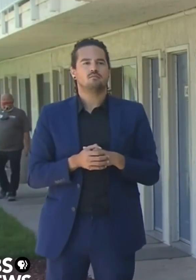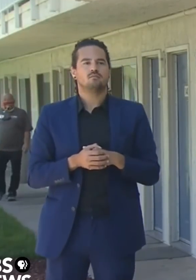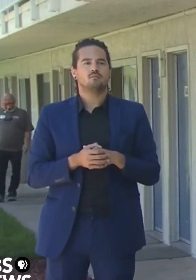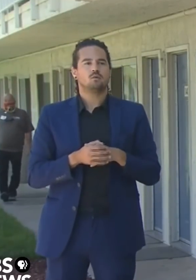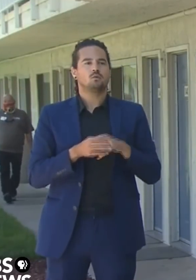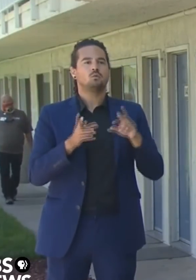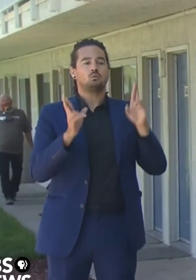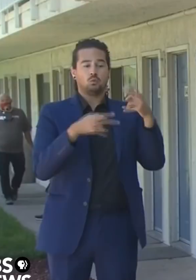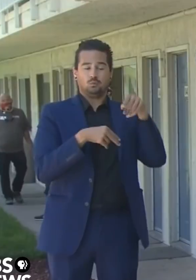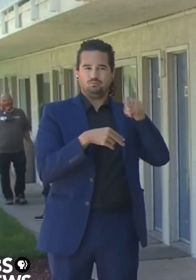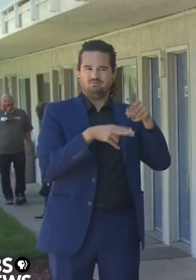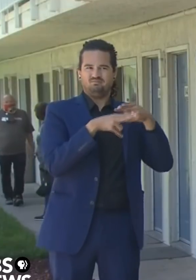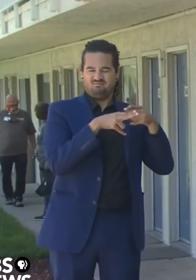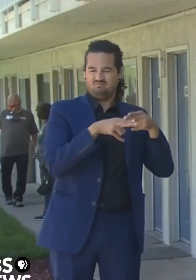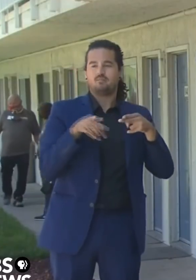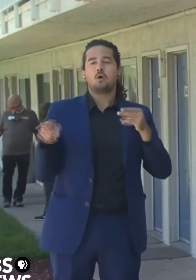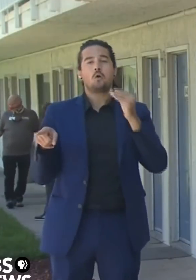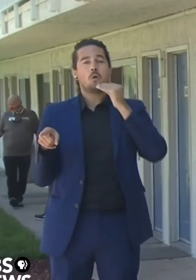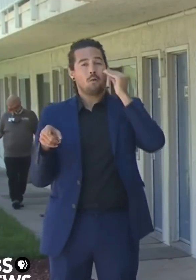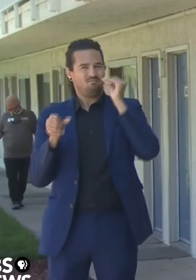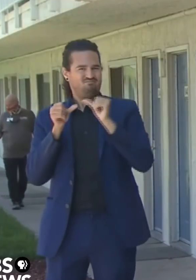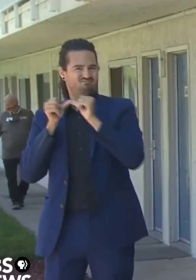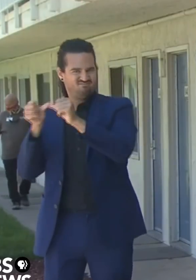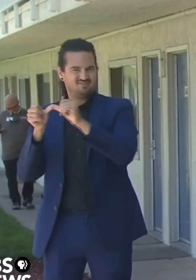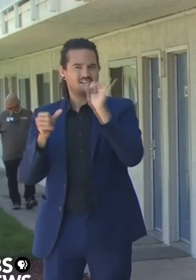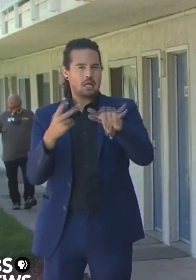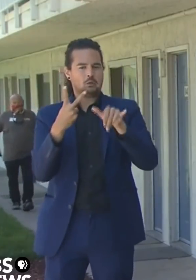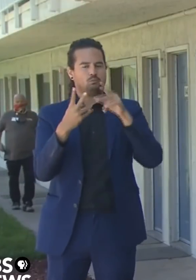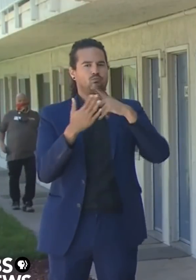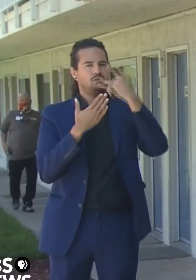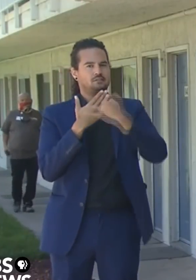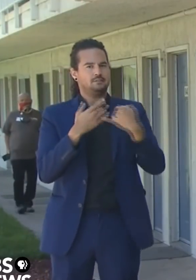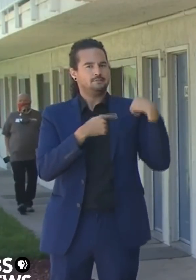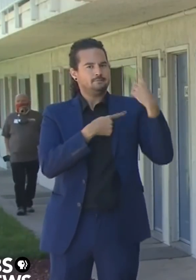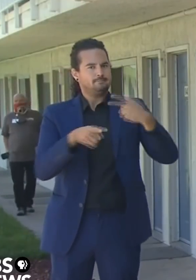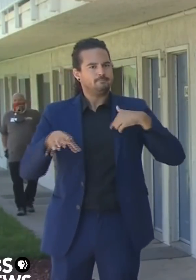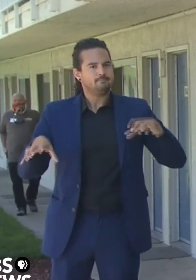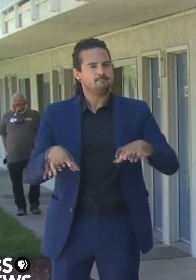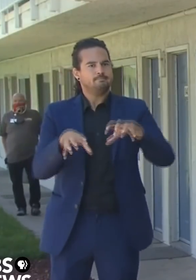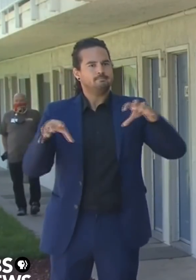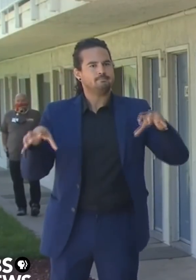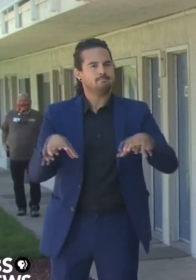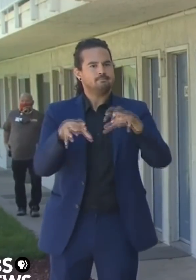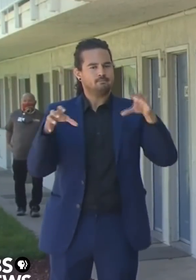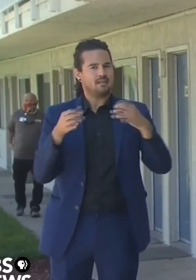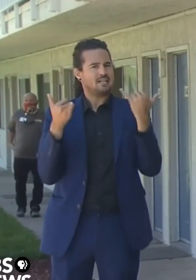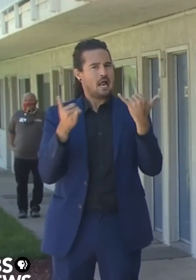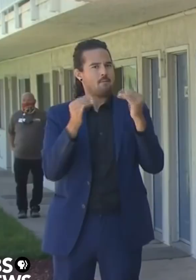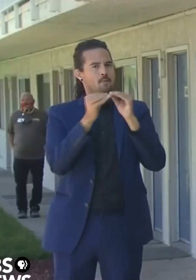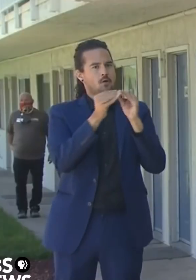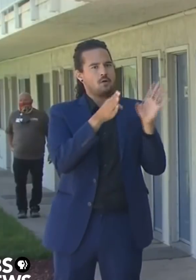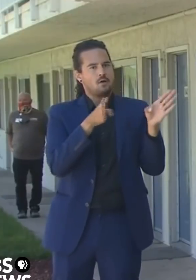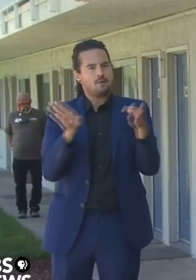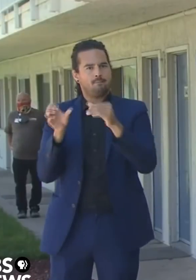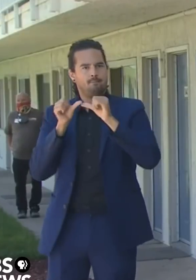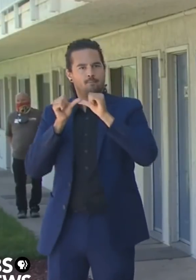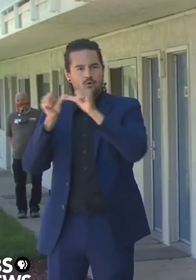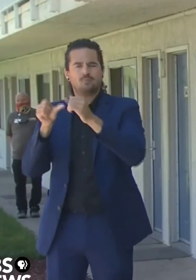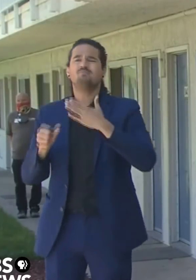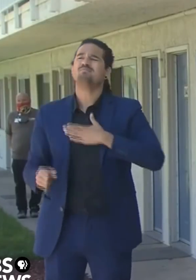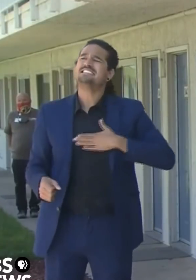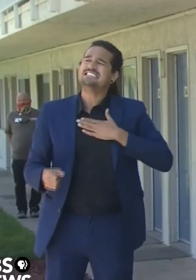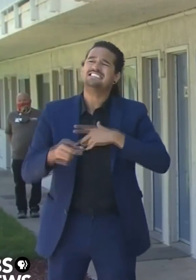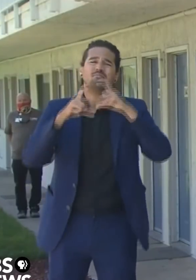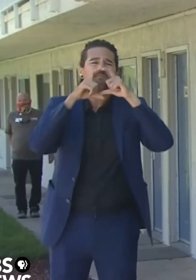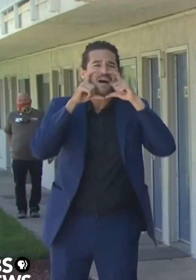we encourage you to wear face coverings, practice physical distancing, and continue to do your best to meet this moment head on.